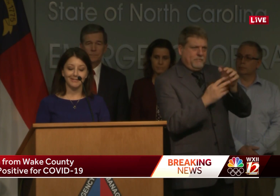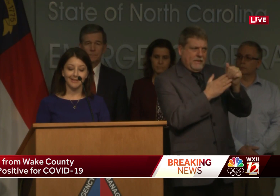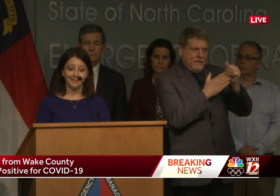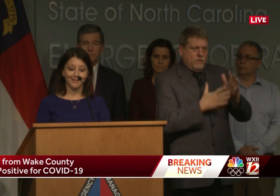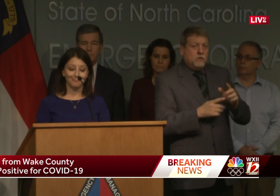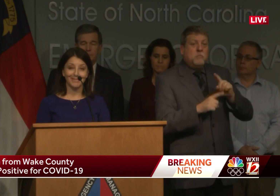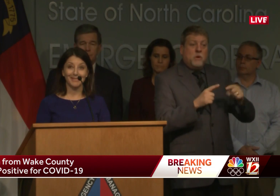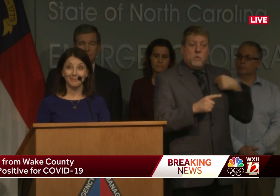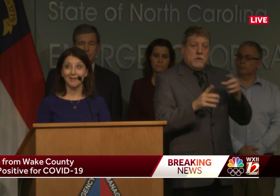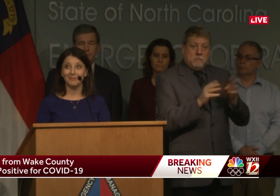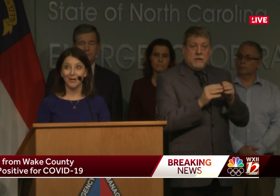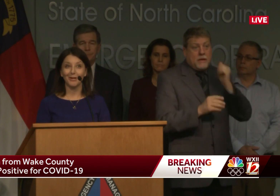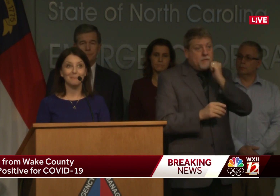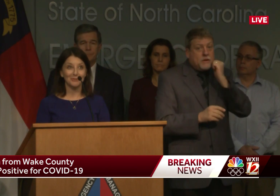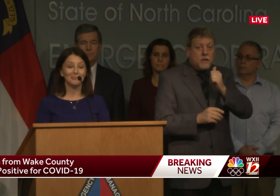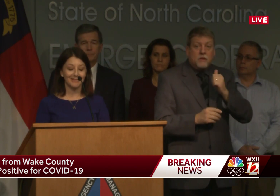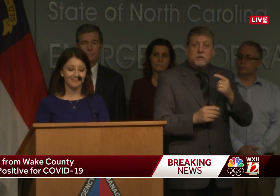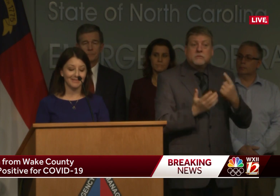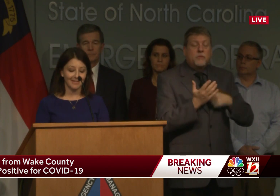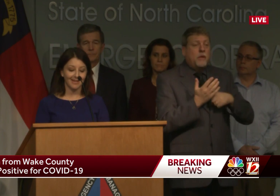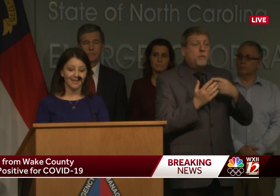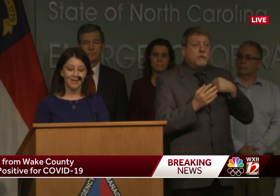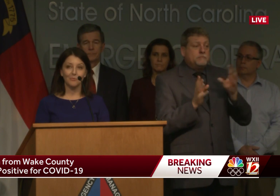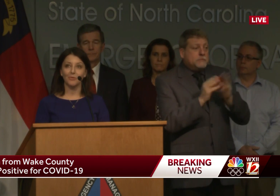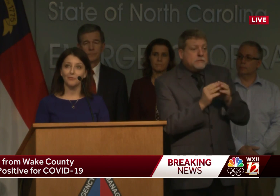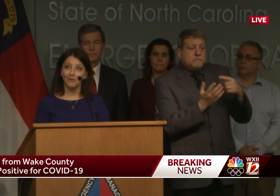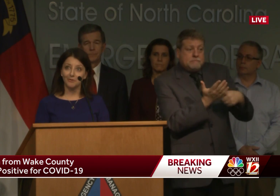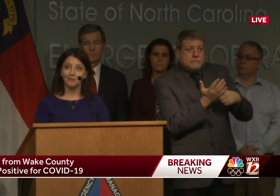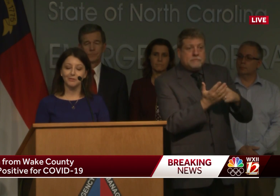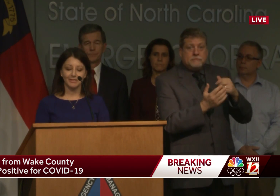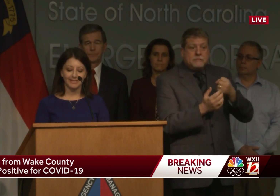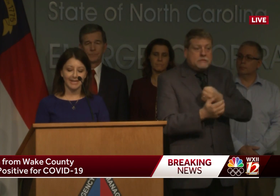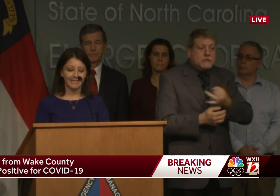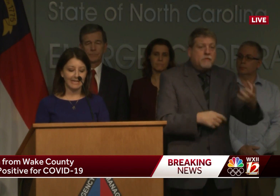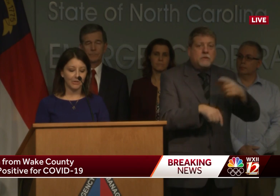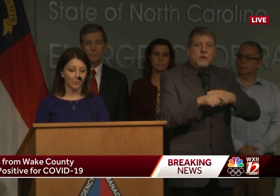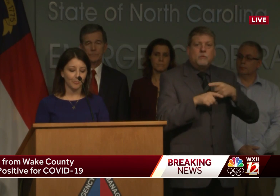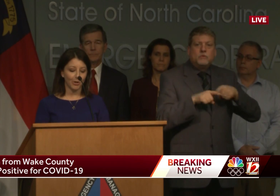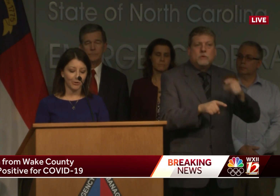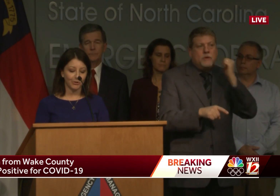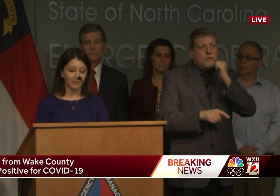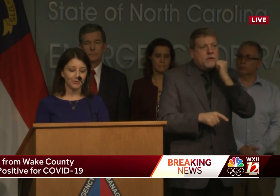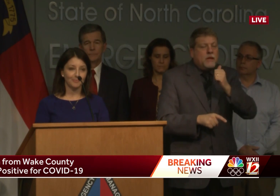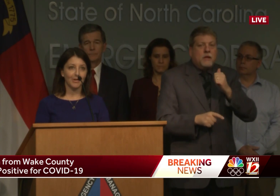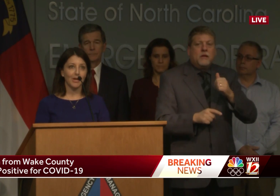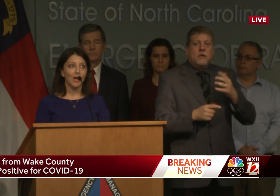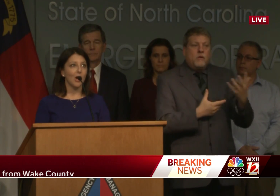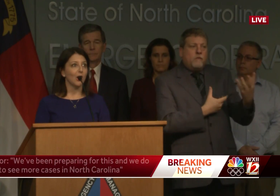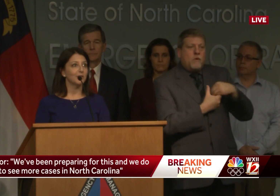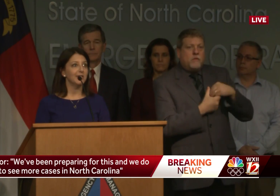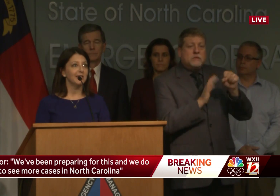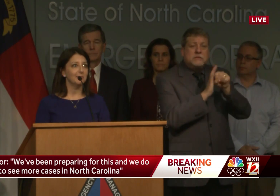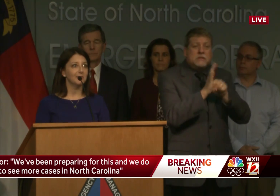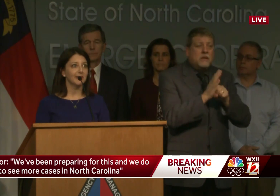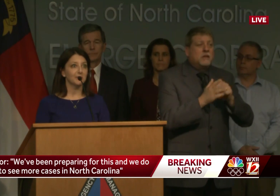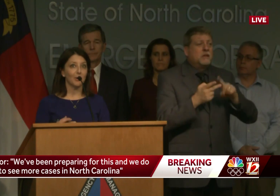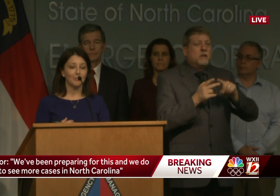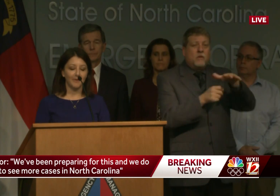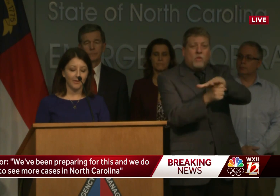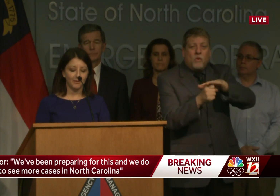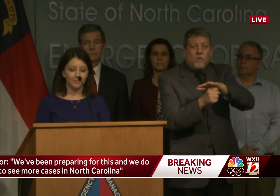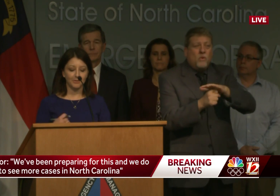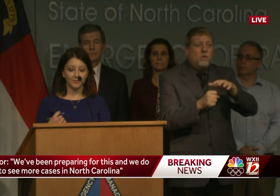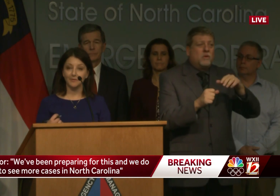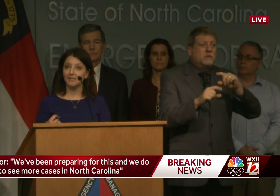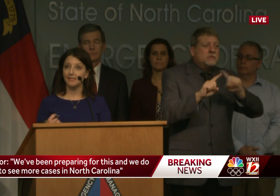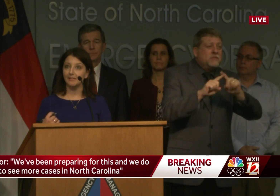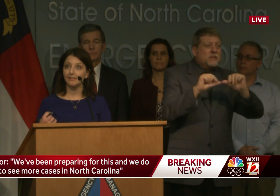collaborate daily, sometimes talking multiple times a day with our federal, state, and local partners. Our teams at the Department